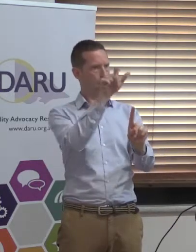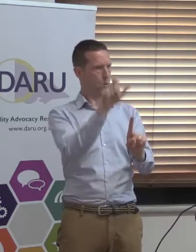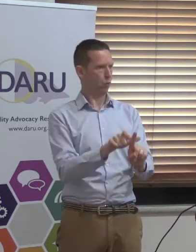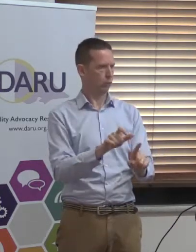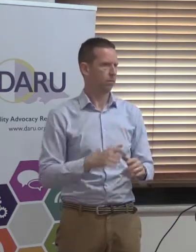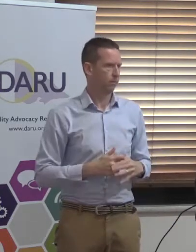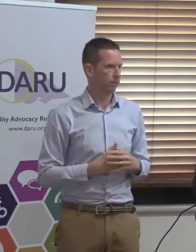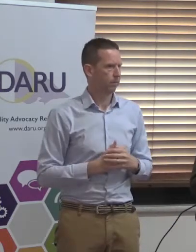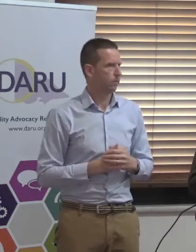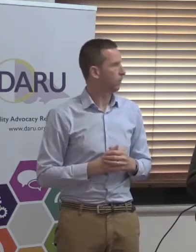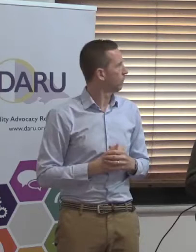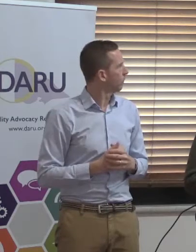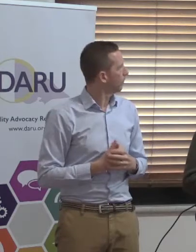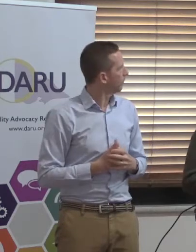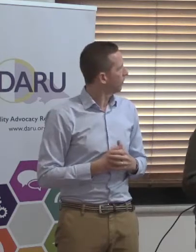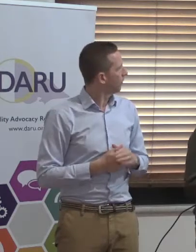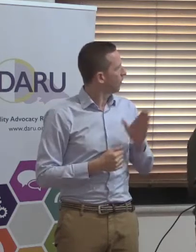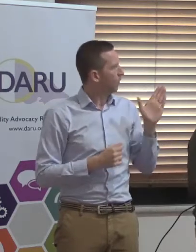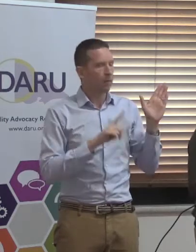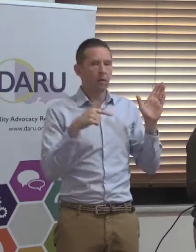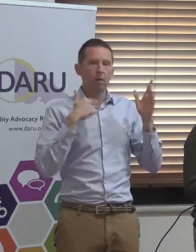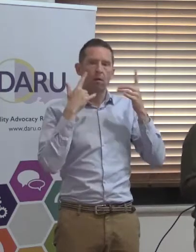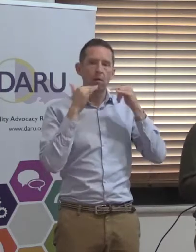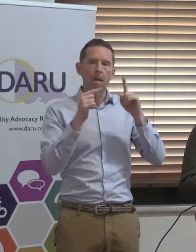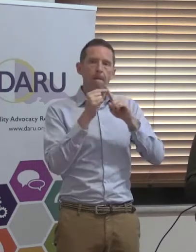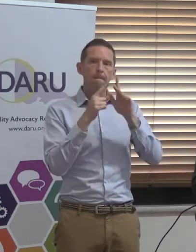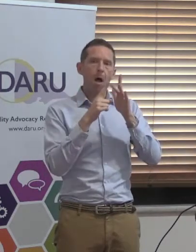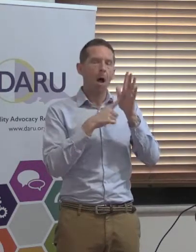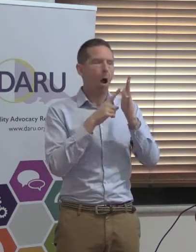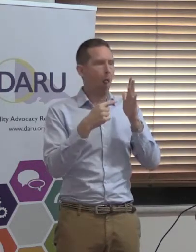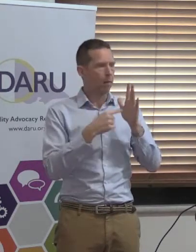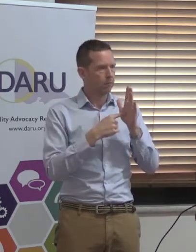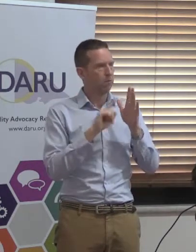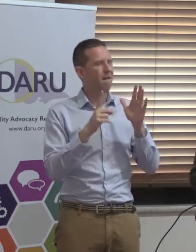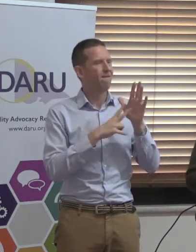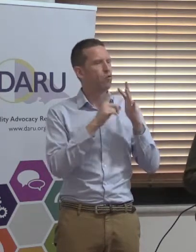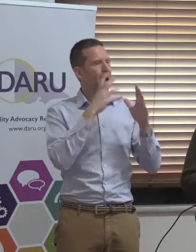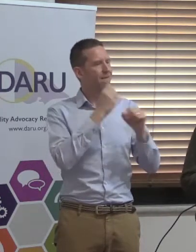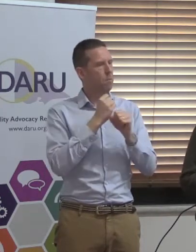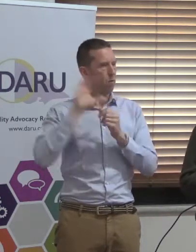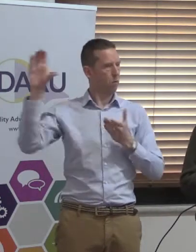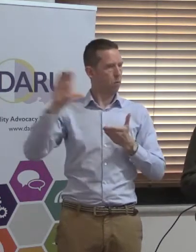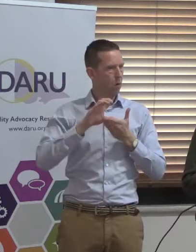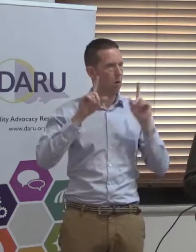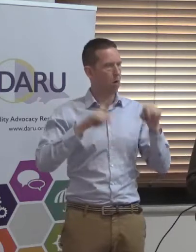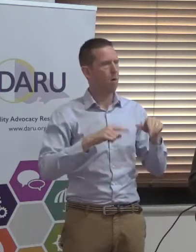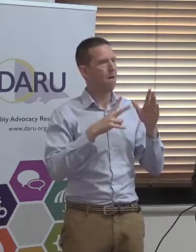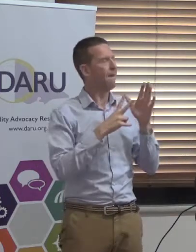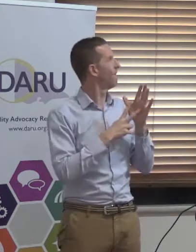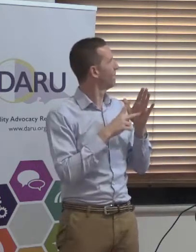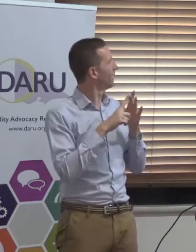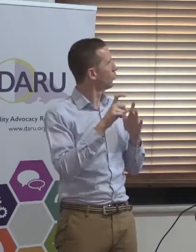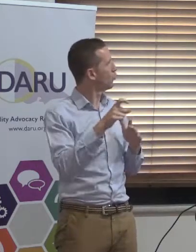As a result of the pilot we did, the Victorian Government has funded us to implement the Victorian Advocacy Hub.